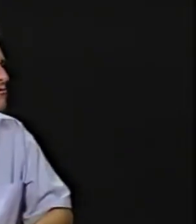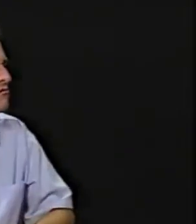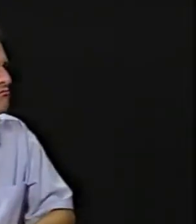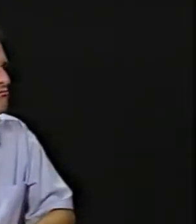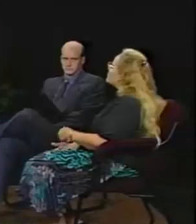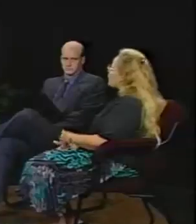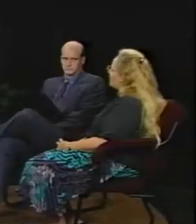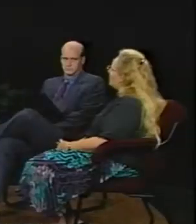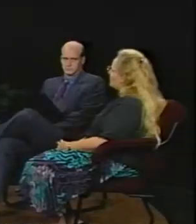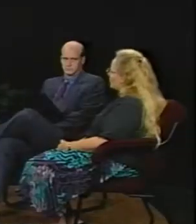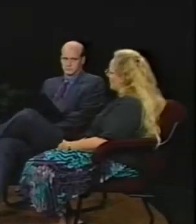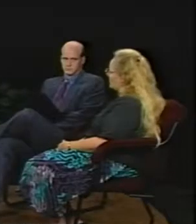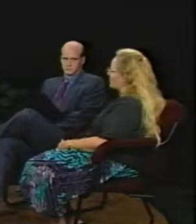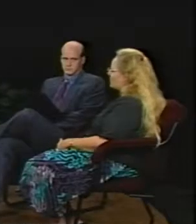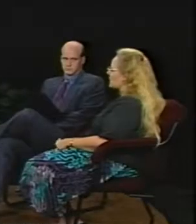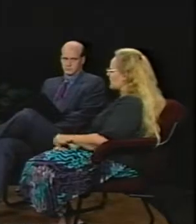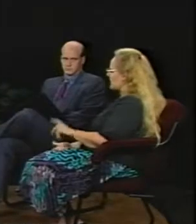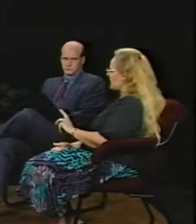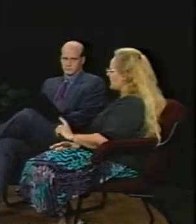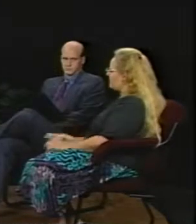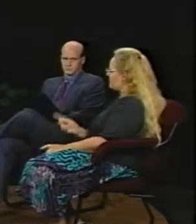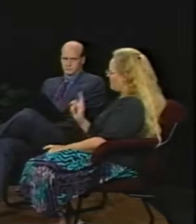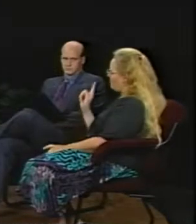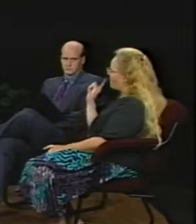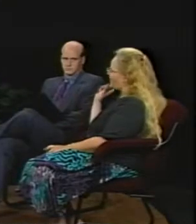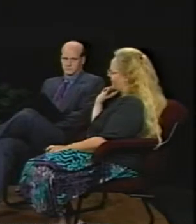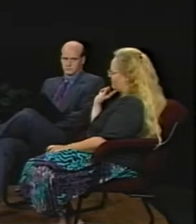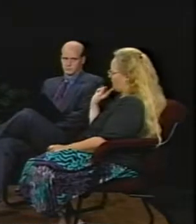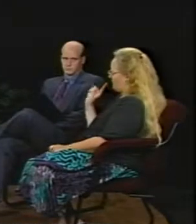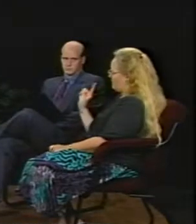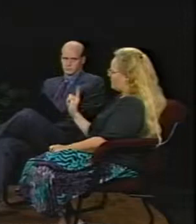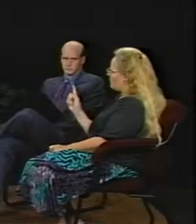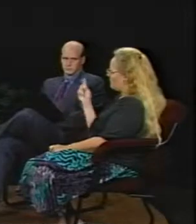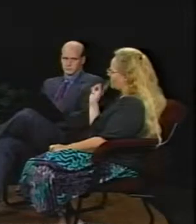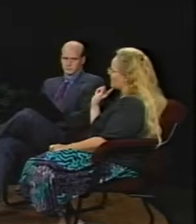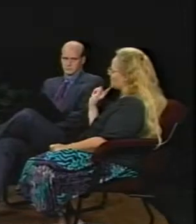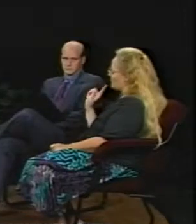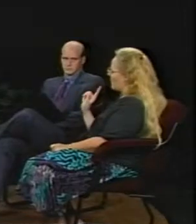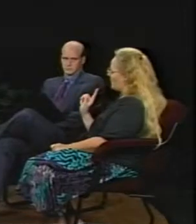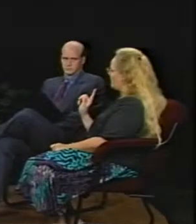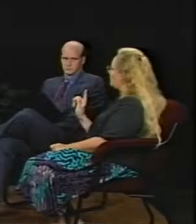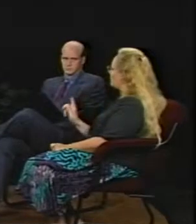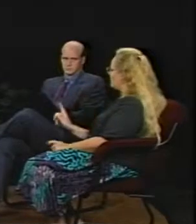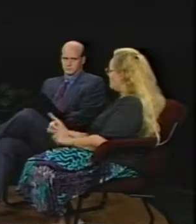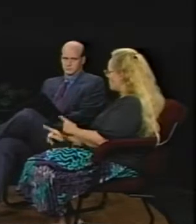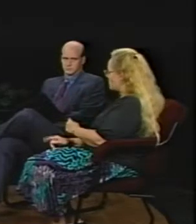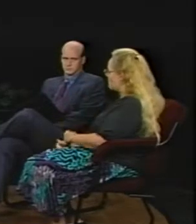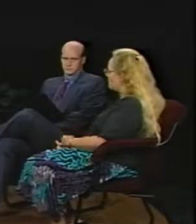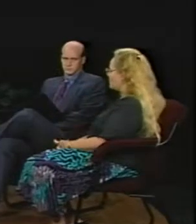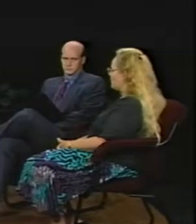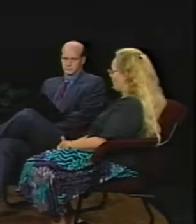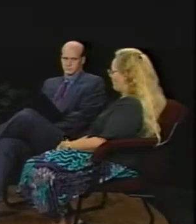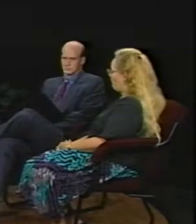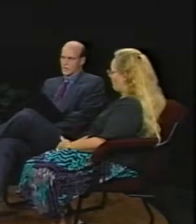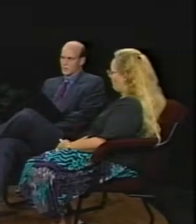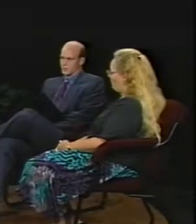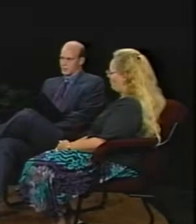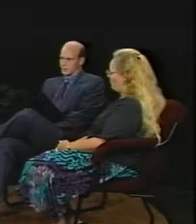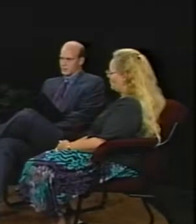He was already in the restaurant because he came from behind me and there are tables behind me and walked to the bathroom. How long had he been